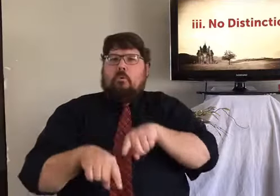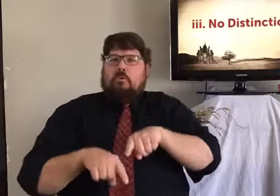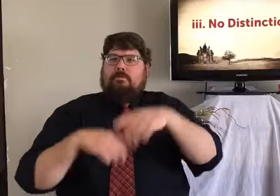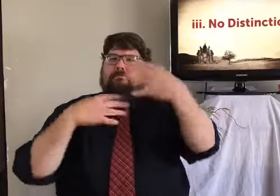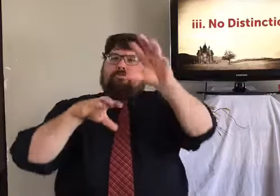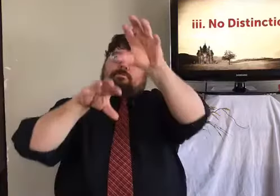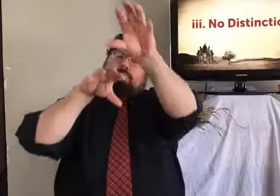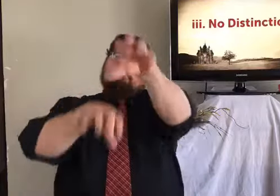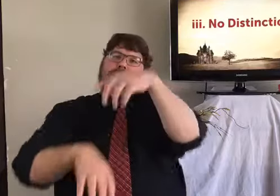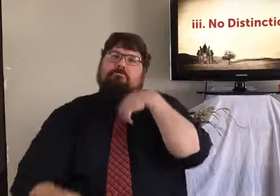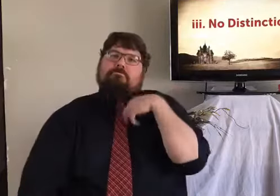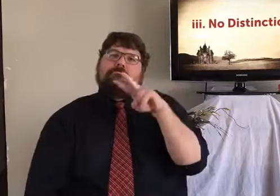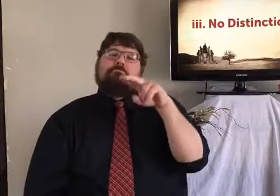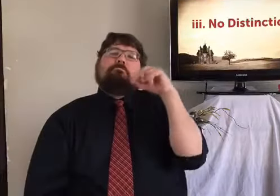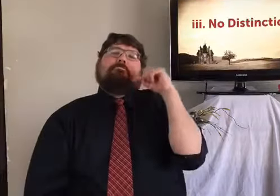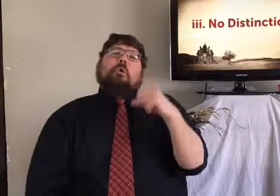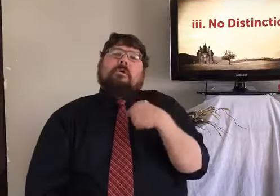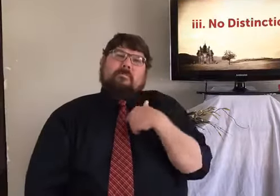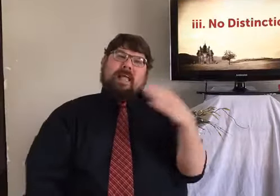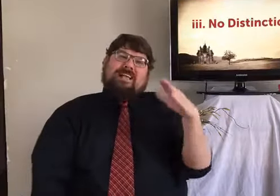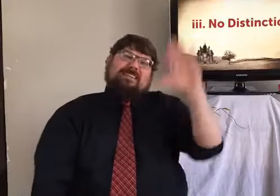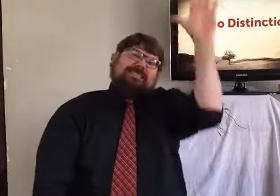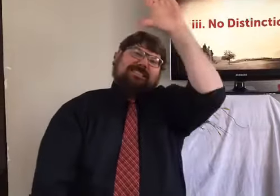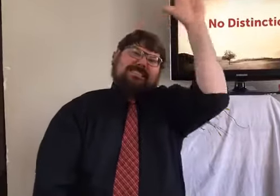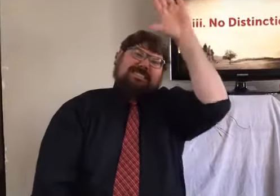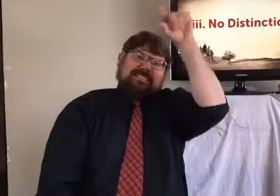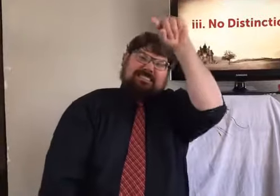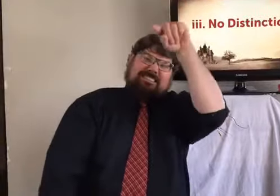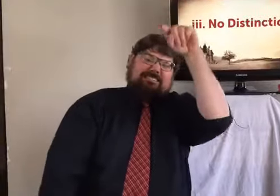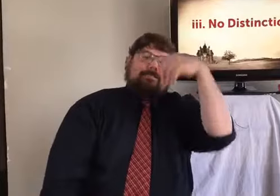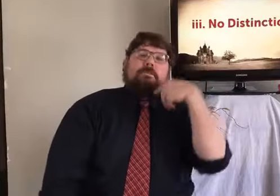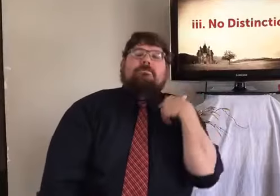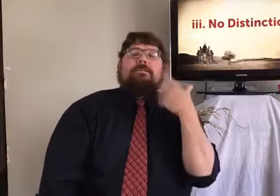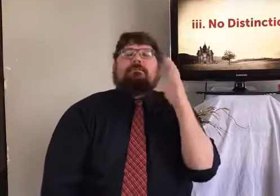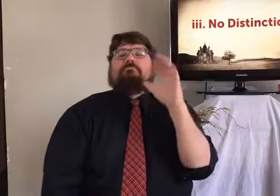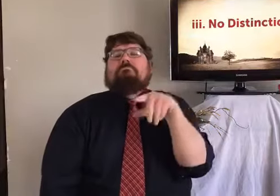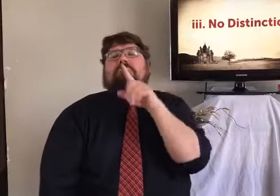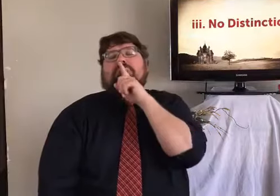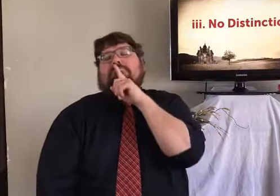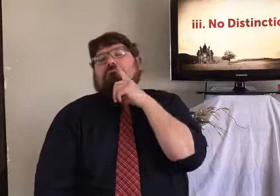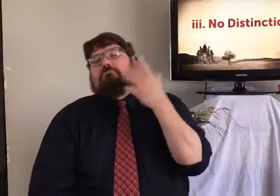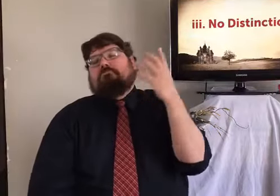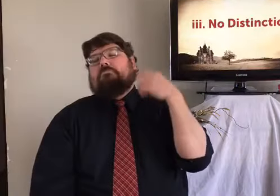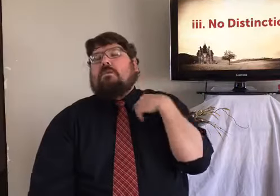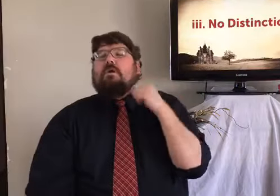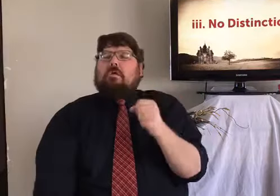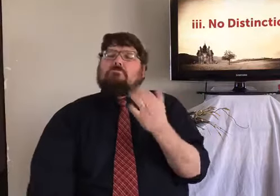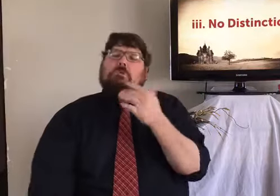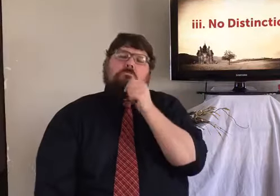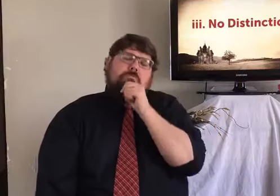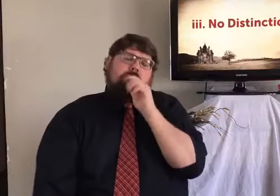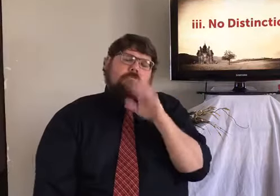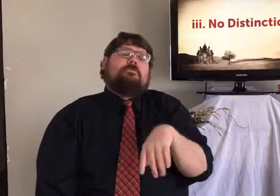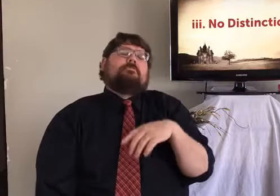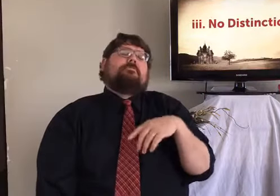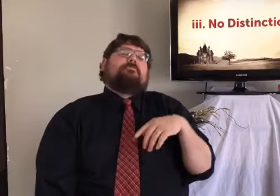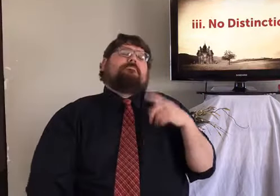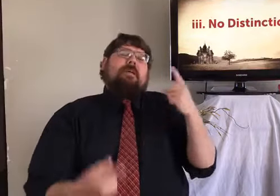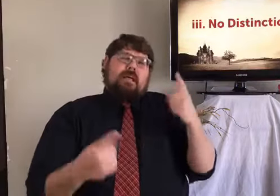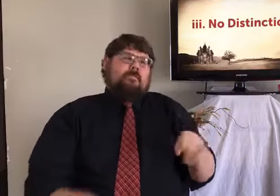And then I saw that it looked like my order was there on the counter. So I was waiting, know, ready to wave and say, hey,